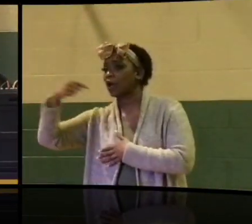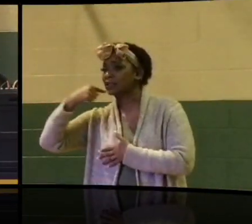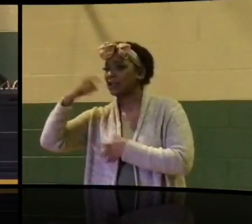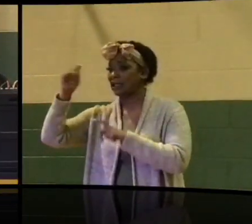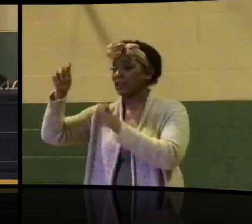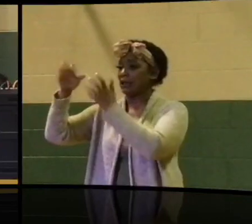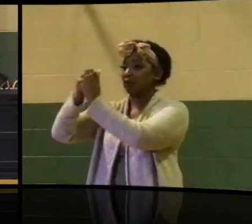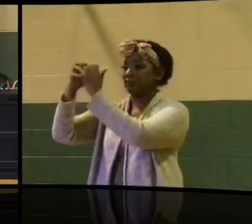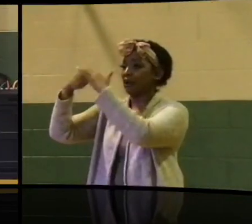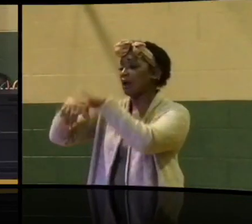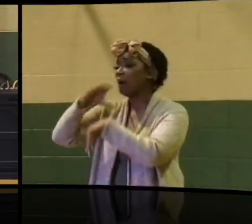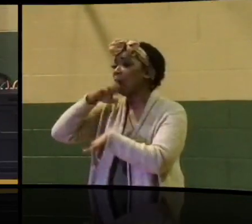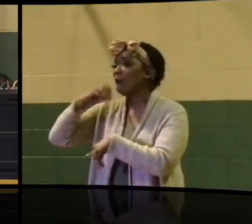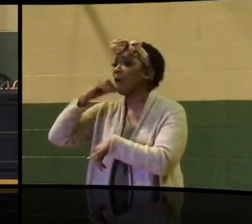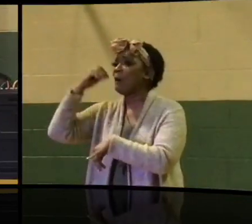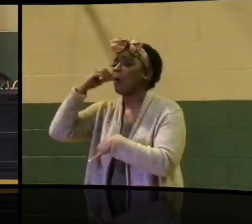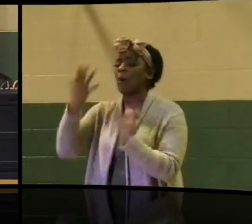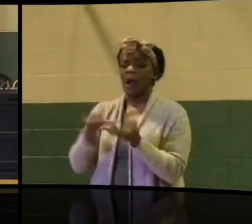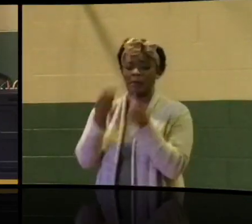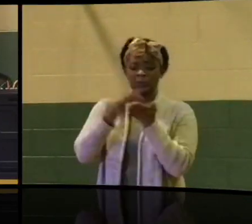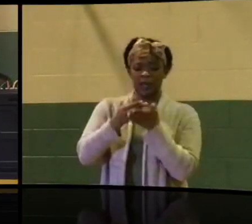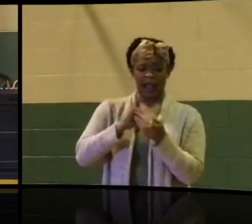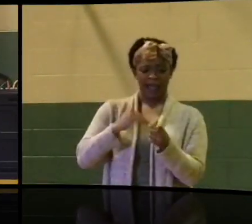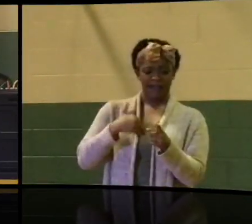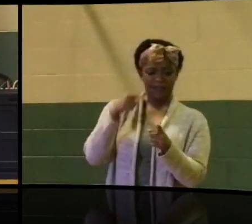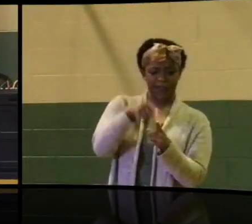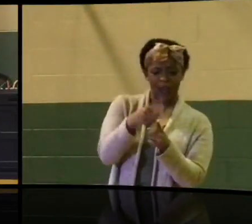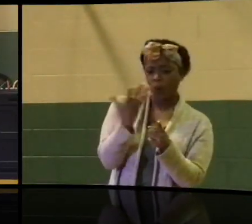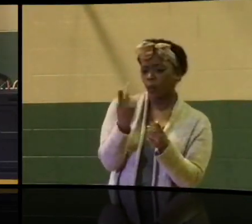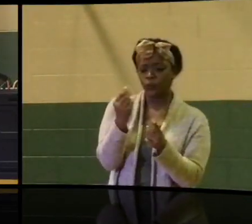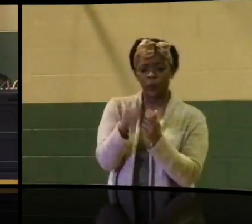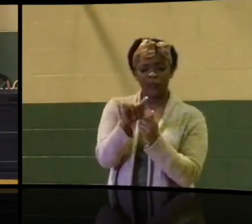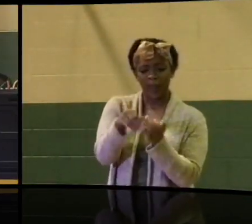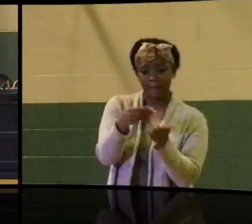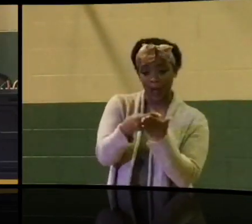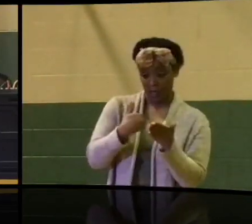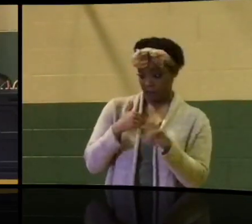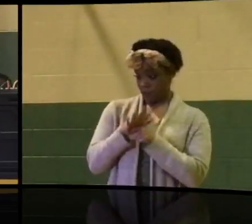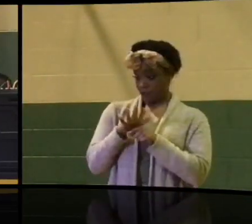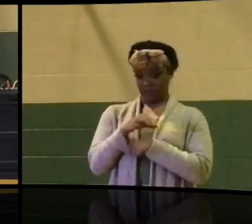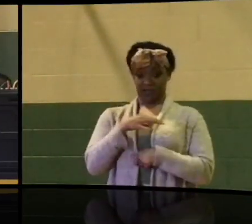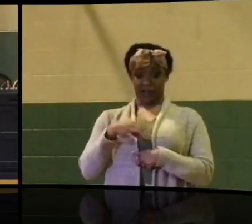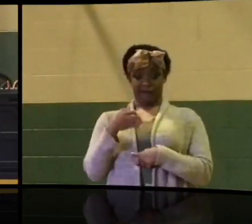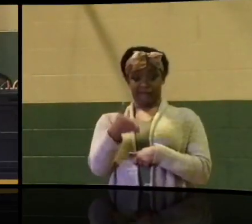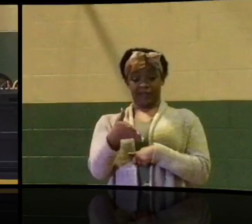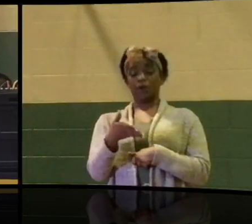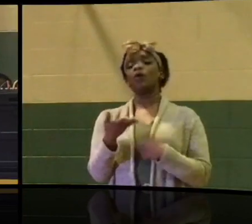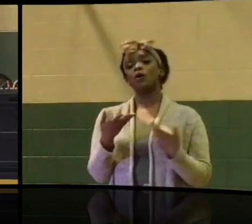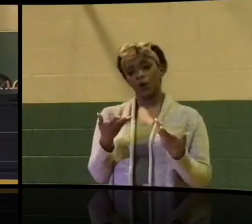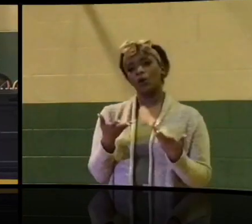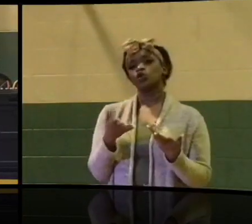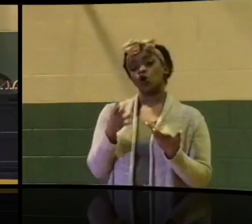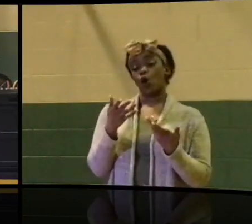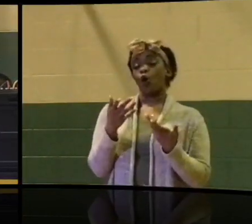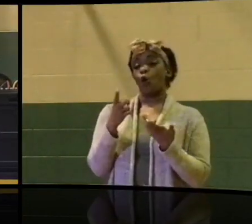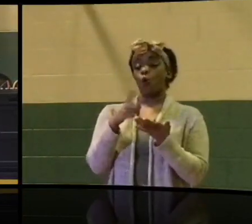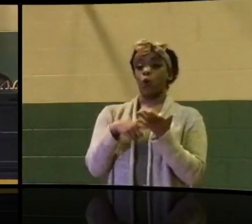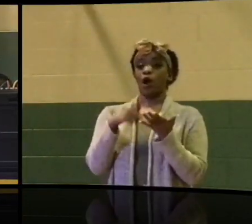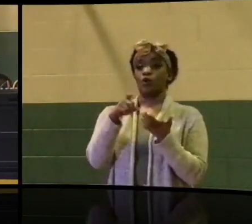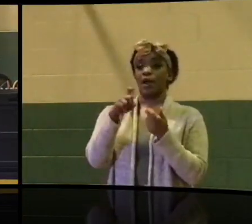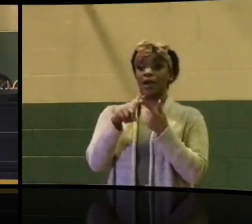How much money is in blight? What are we doing with the money in blight? Do we have the staffing in blight? So the expenditures in your